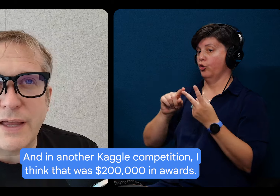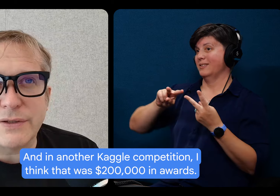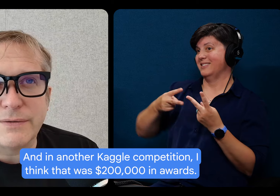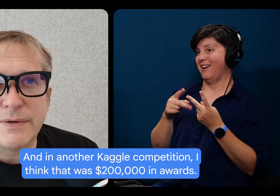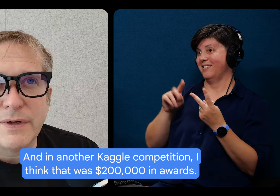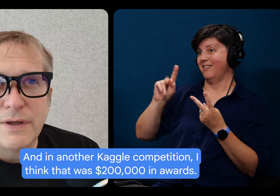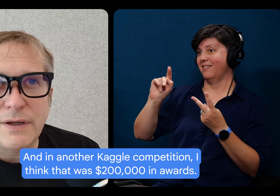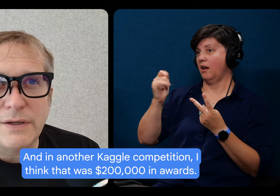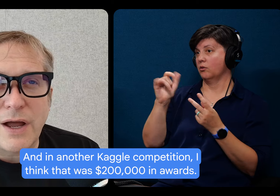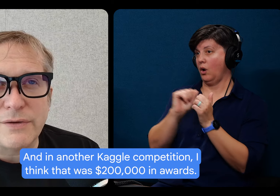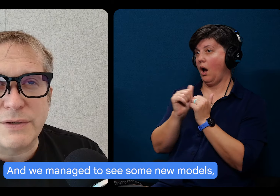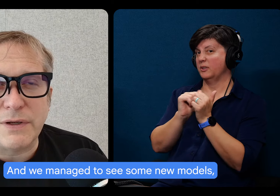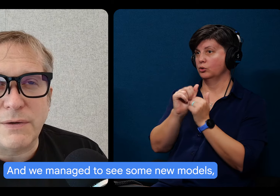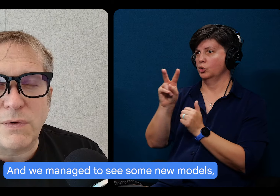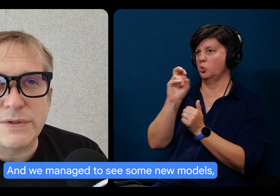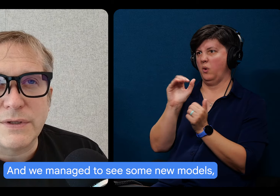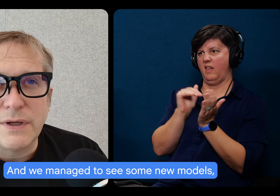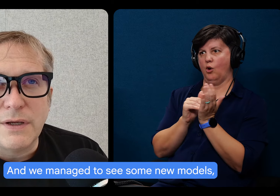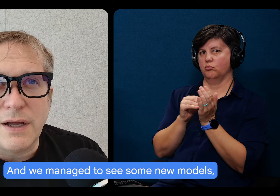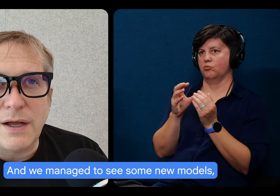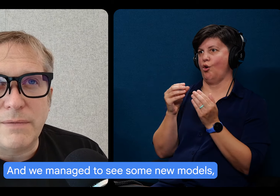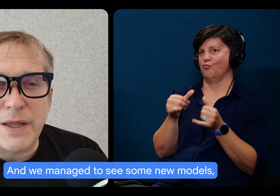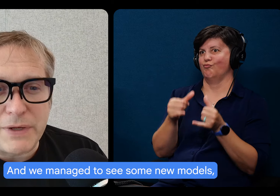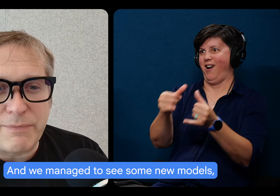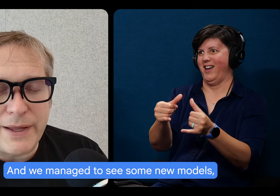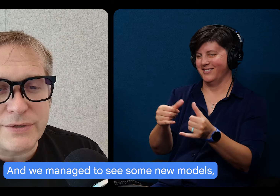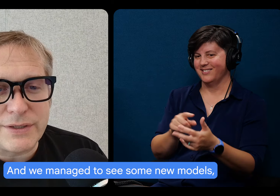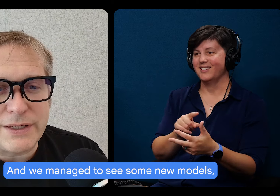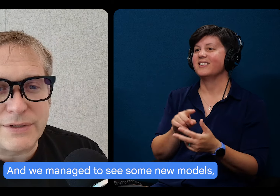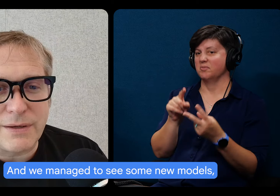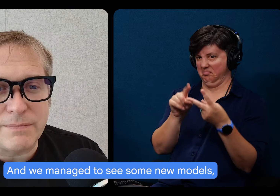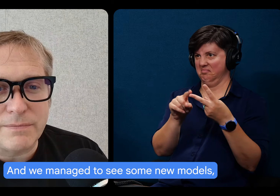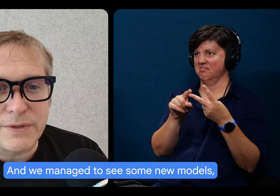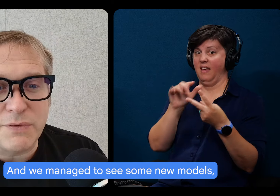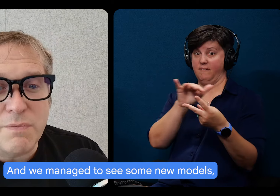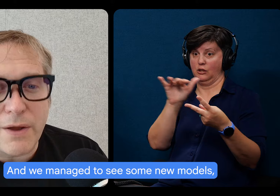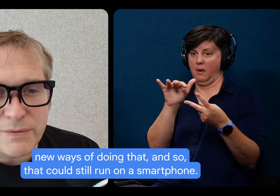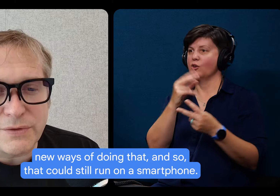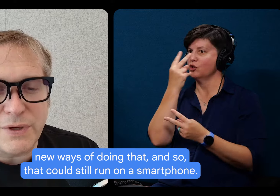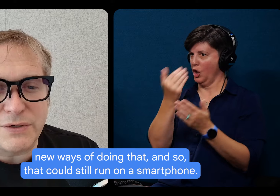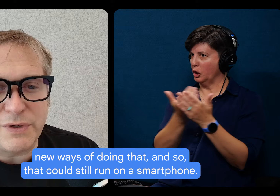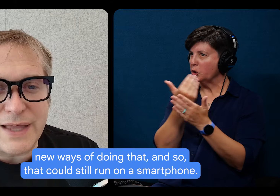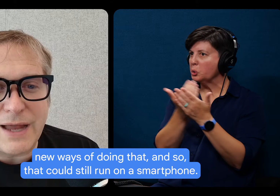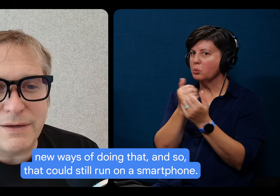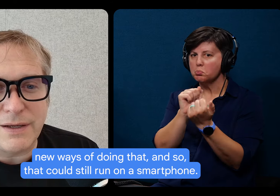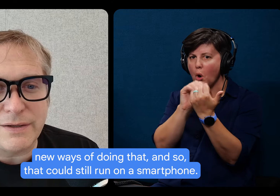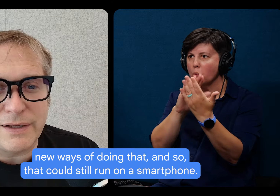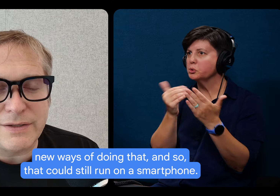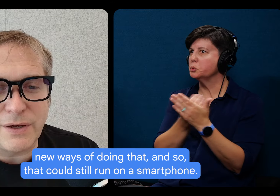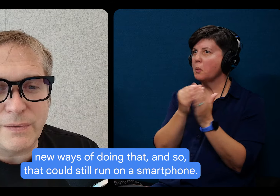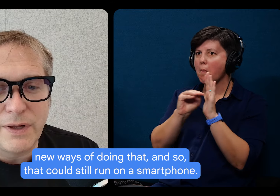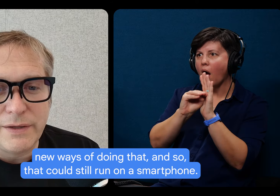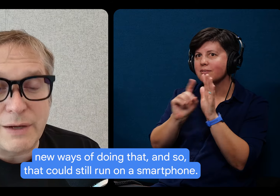$200,000, uh, dollars in, in awards. Um, and we managed to see some, some new models, new ways of doing that. Uh,